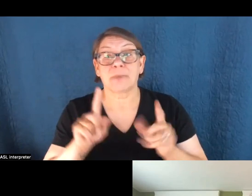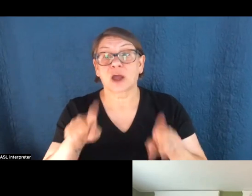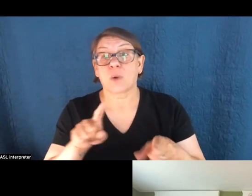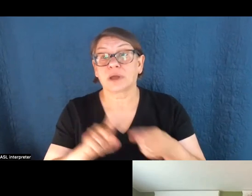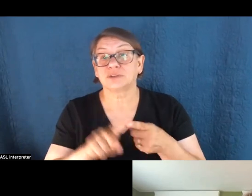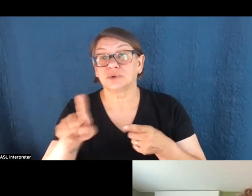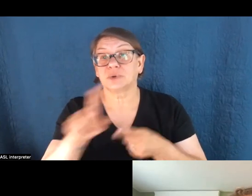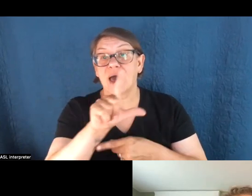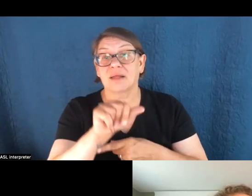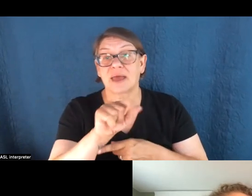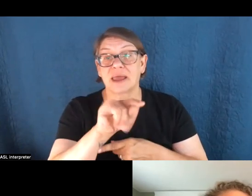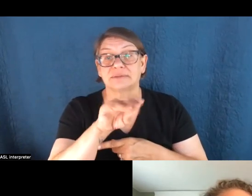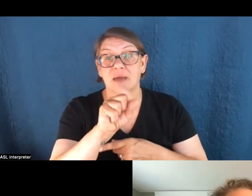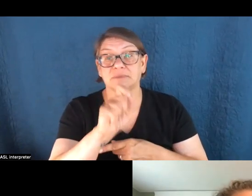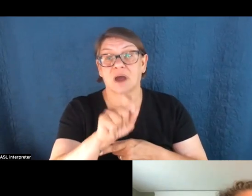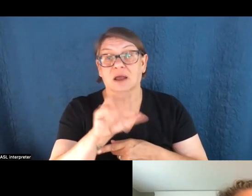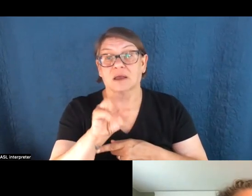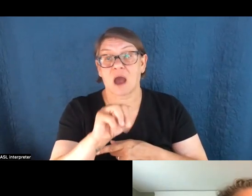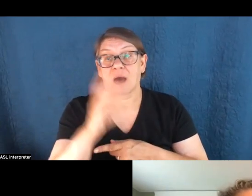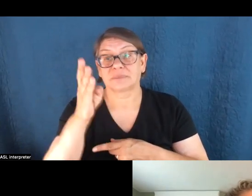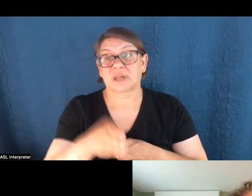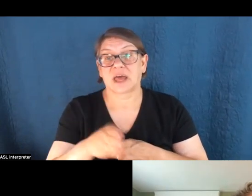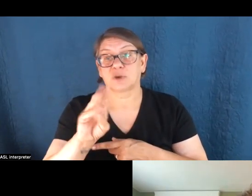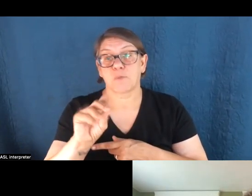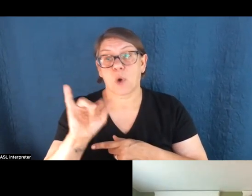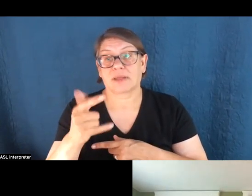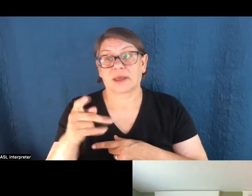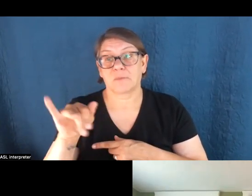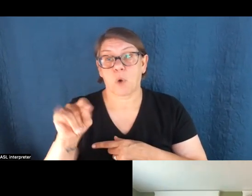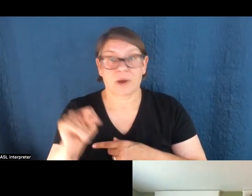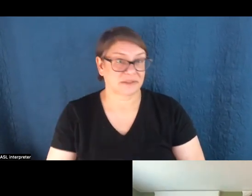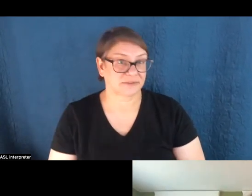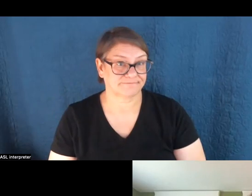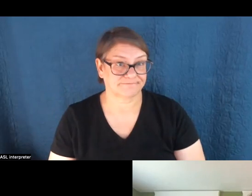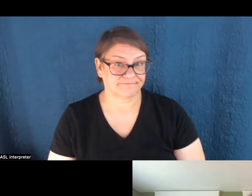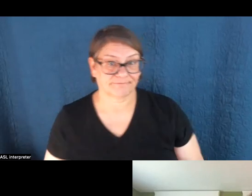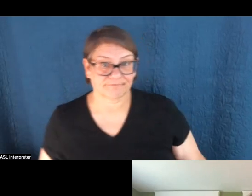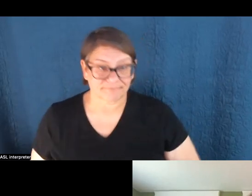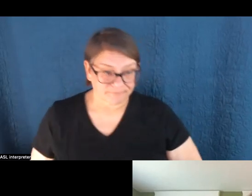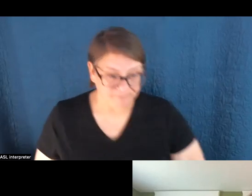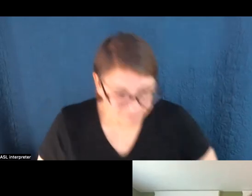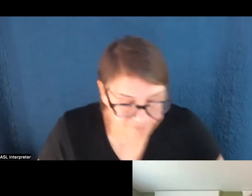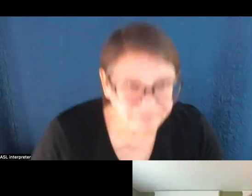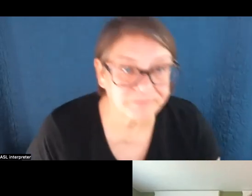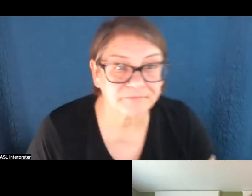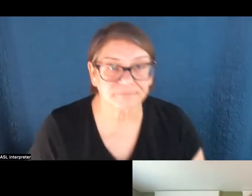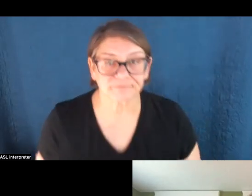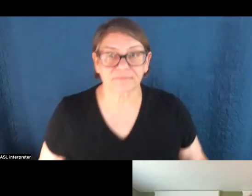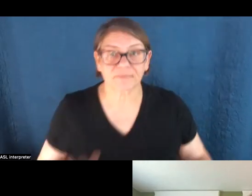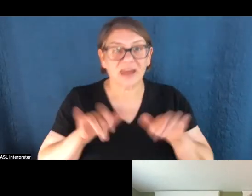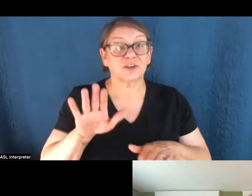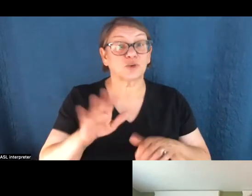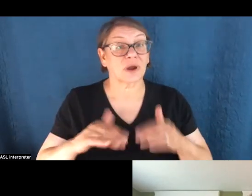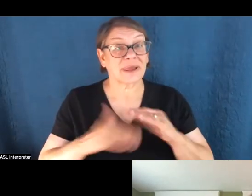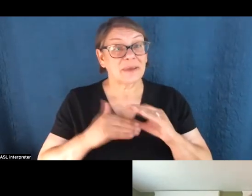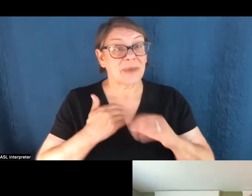latimes.com slash boiling point, latimes.com slash boiling point, and just enter your email address there